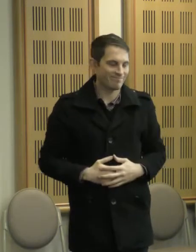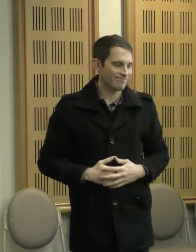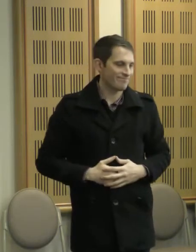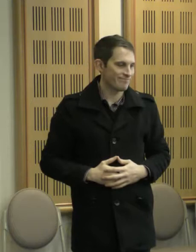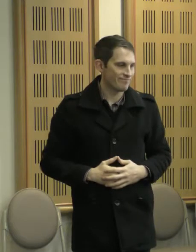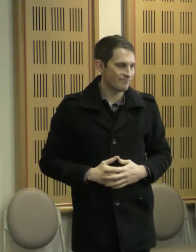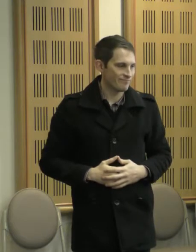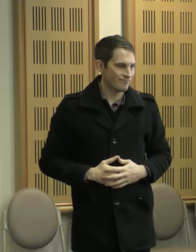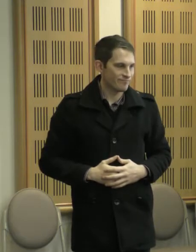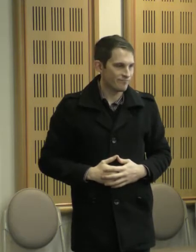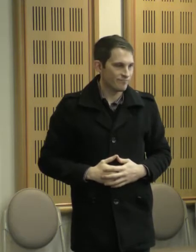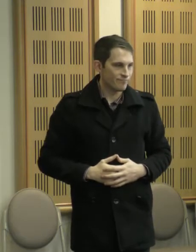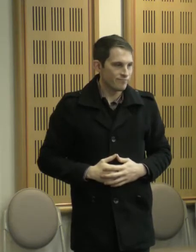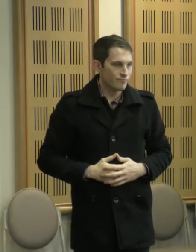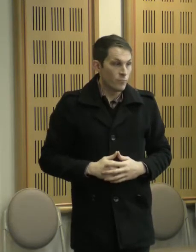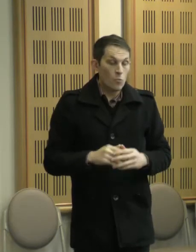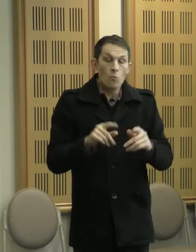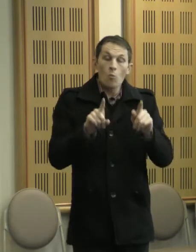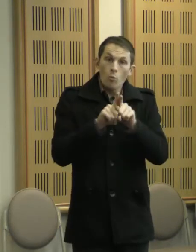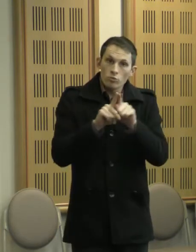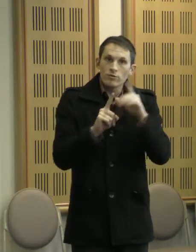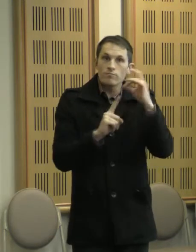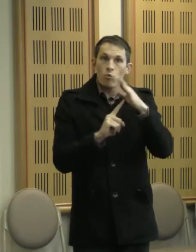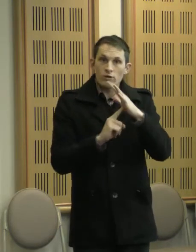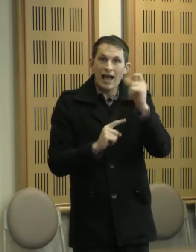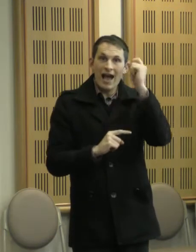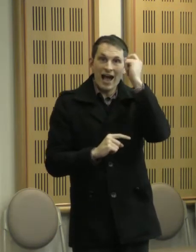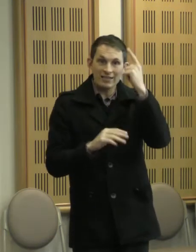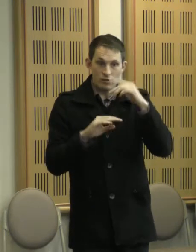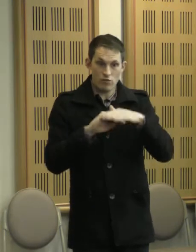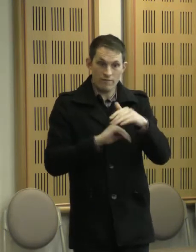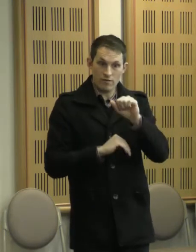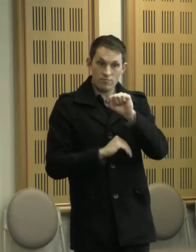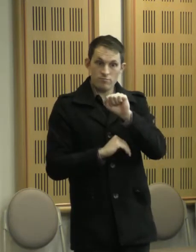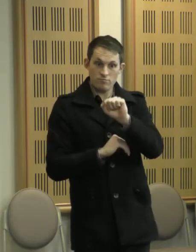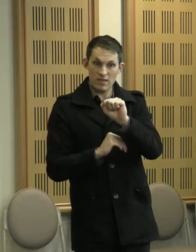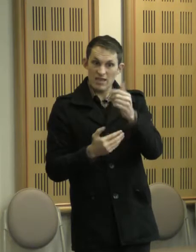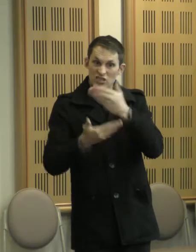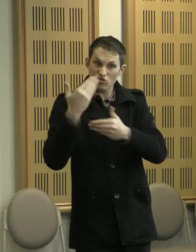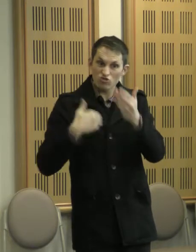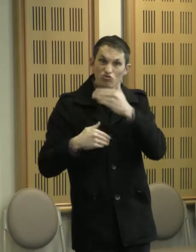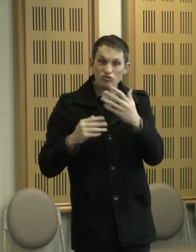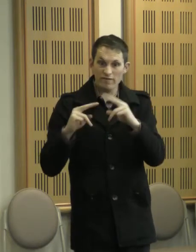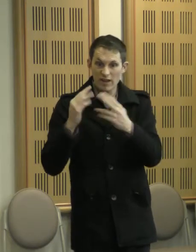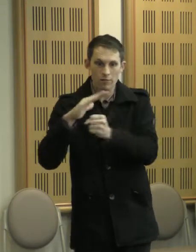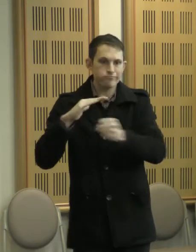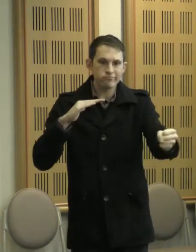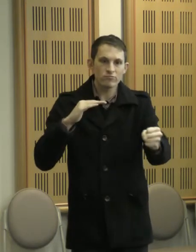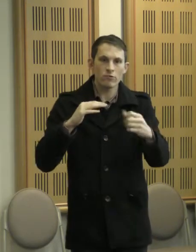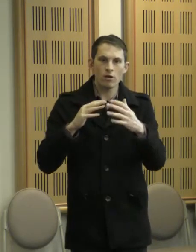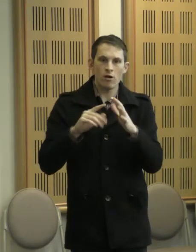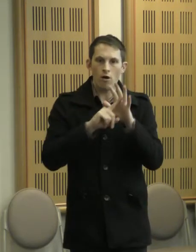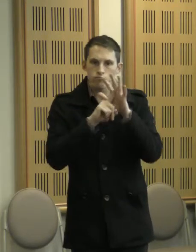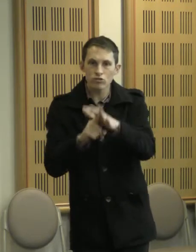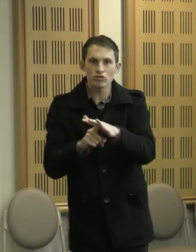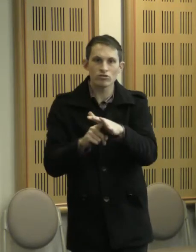Also, it's important to gain an understanding of the history of dispossession and oppression experienced by Indigenous people